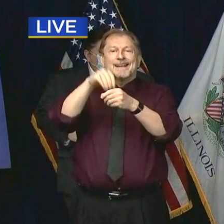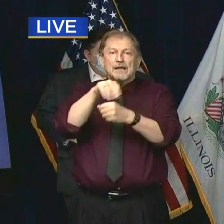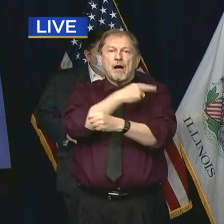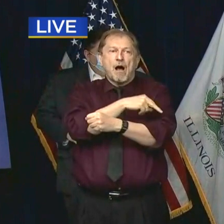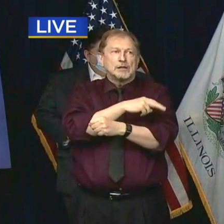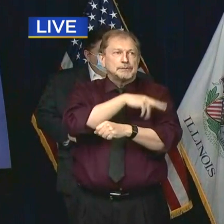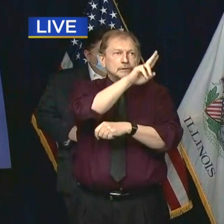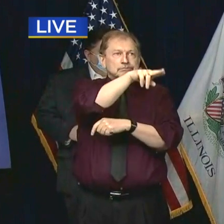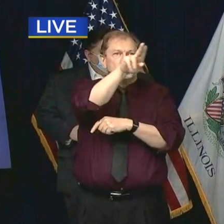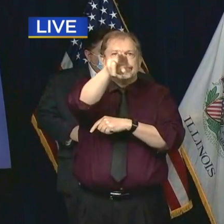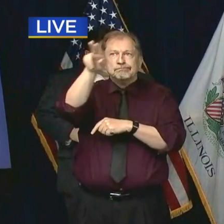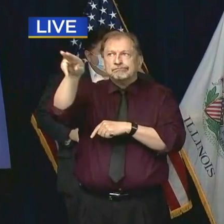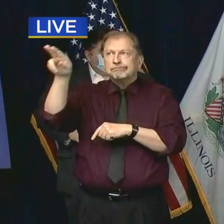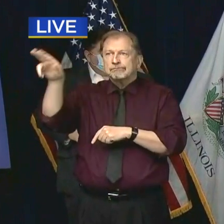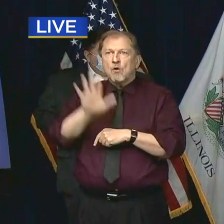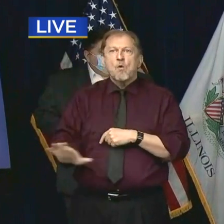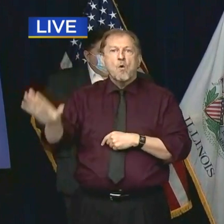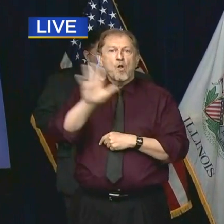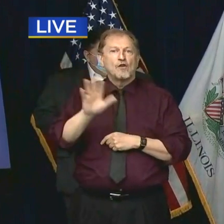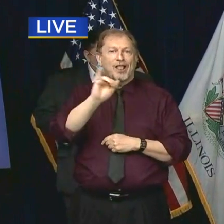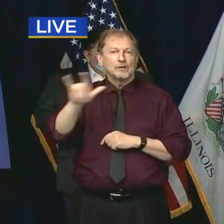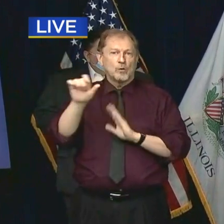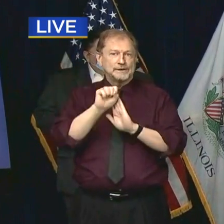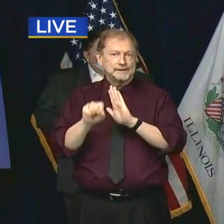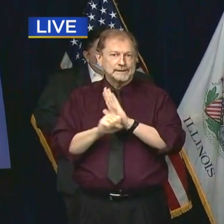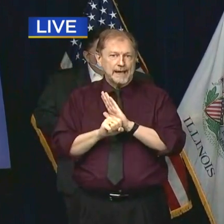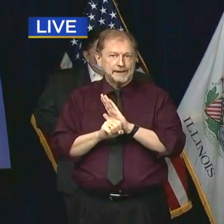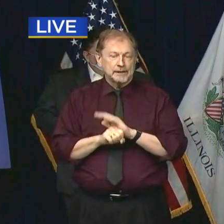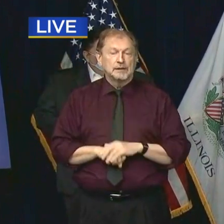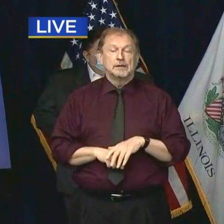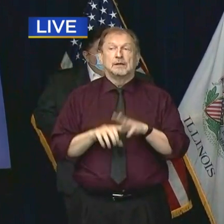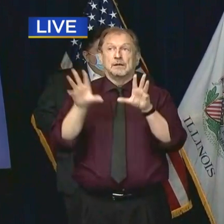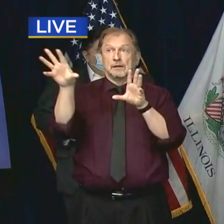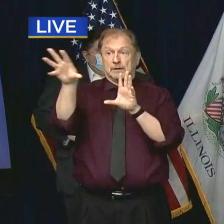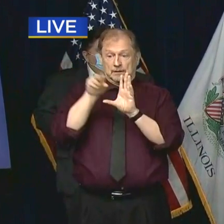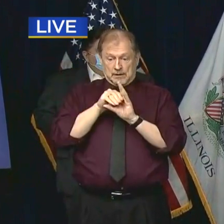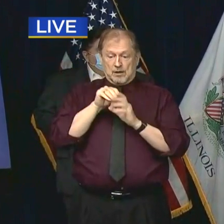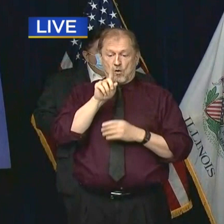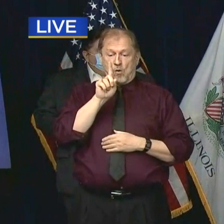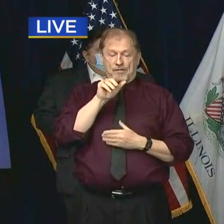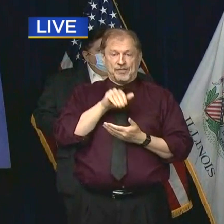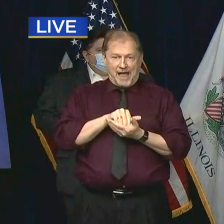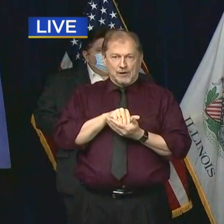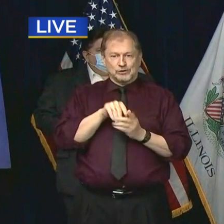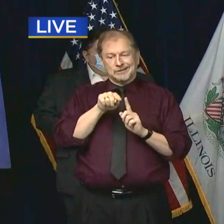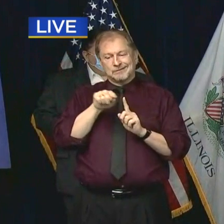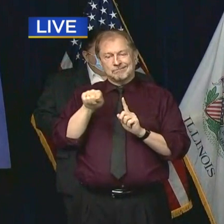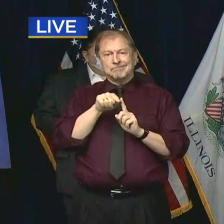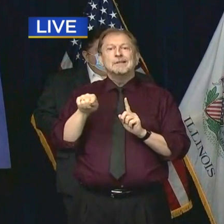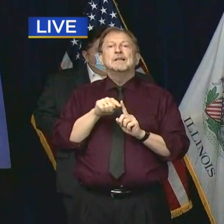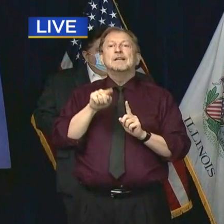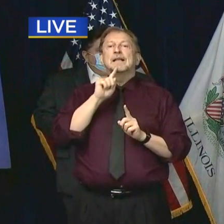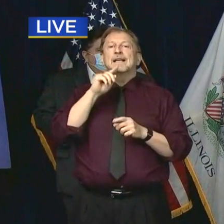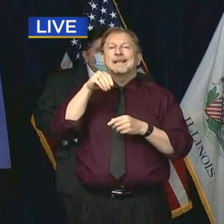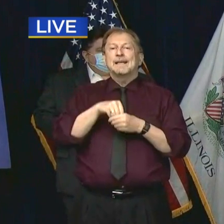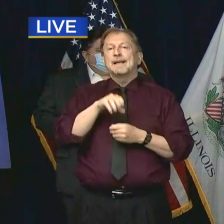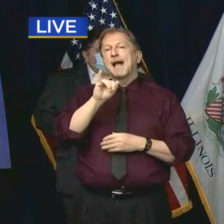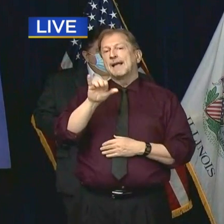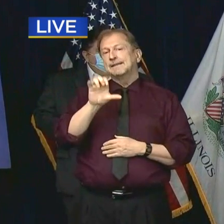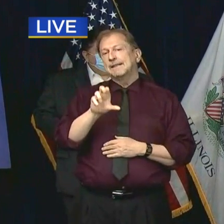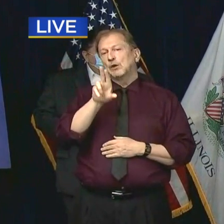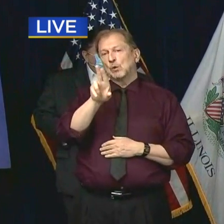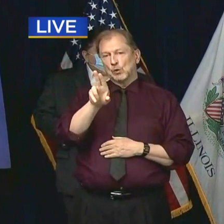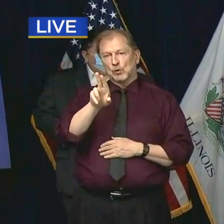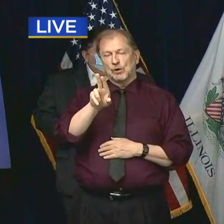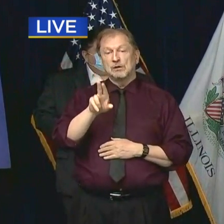reported to be in the hospital. Of those, 1,266 patients were in the intensive care unit,